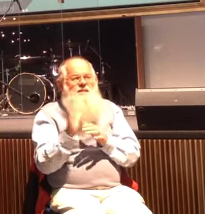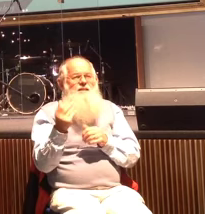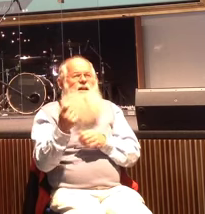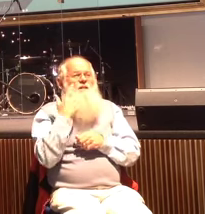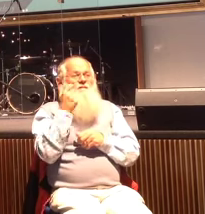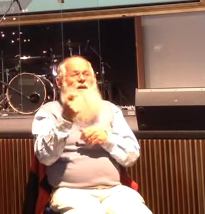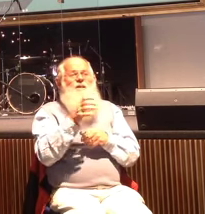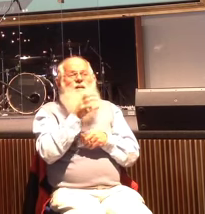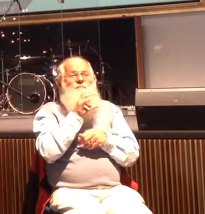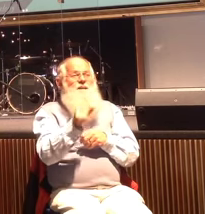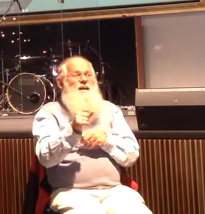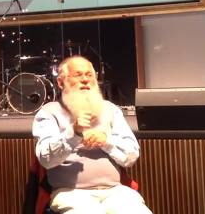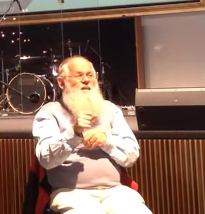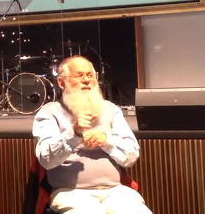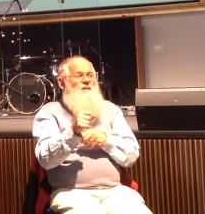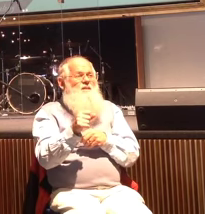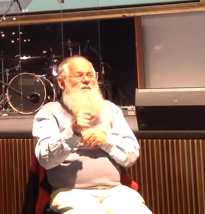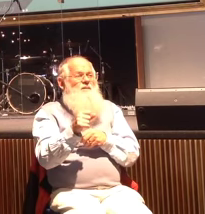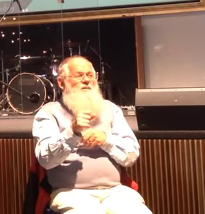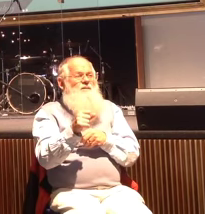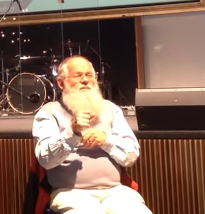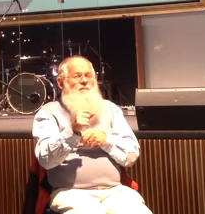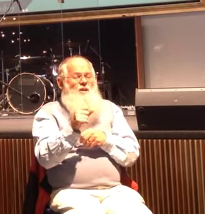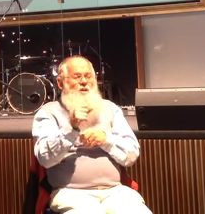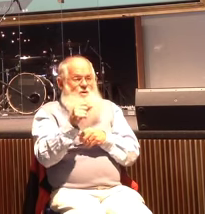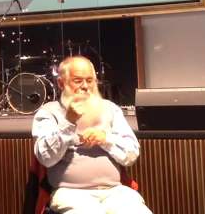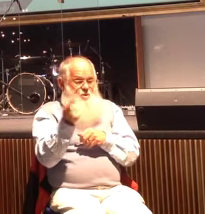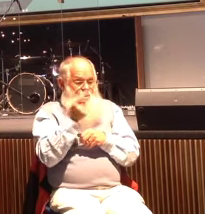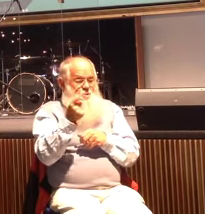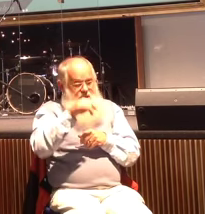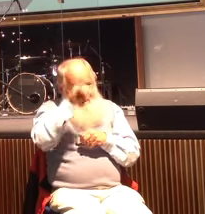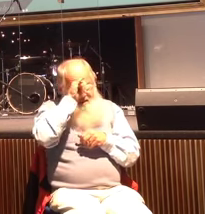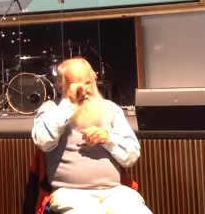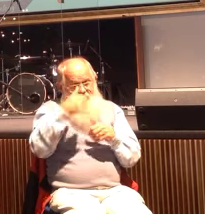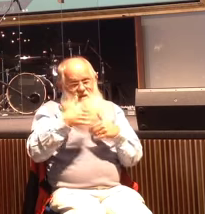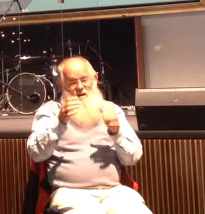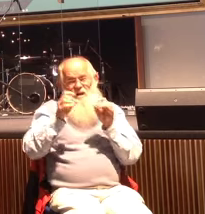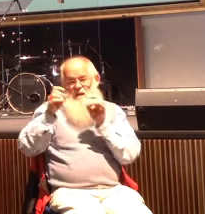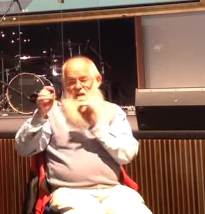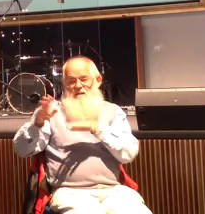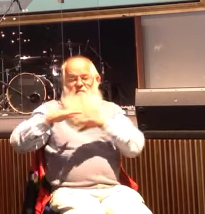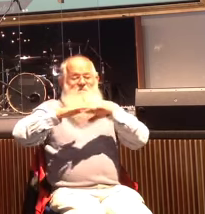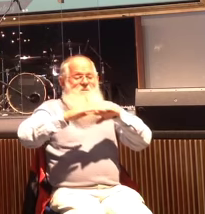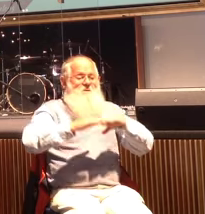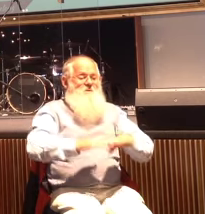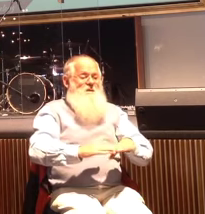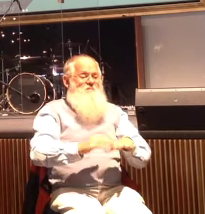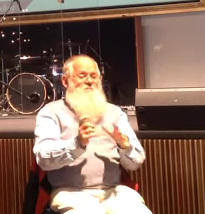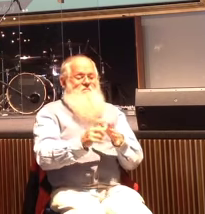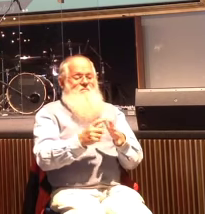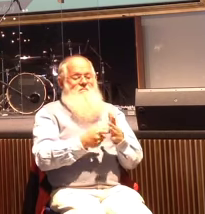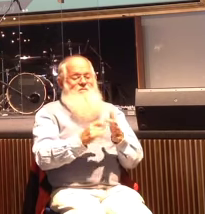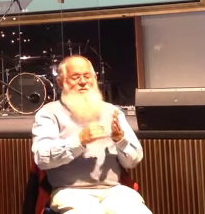from whom the demons had gone out of, sitting at Jesus' feet and dressed in his right mind,